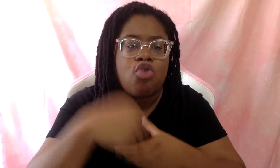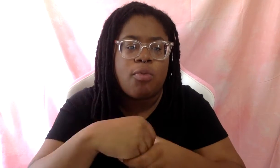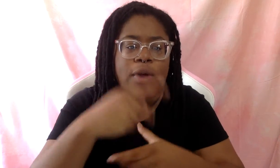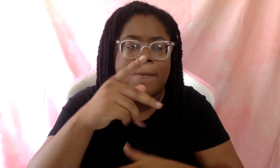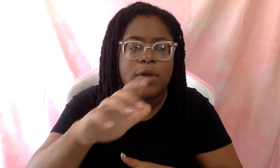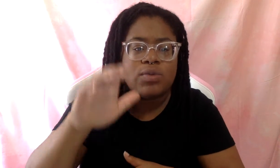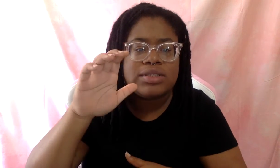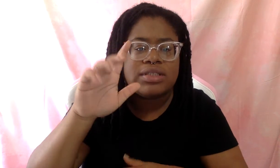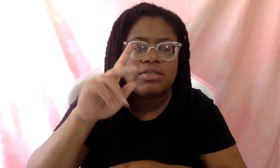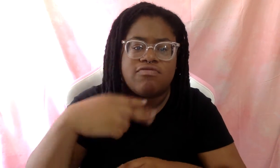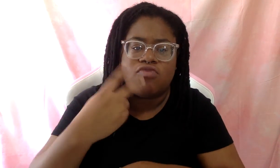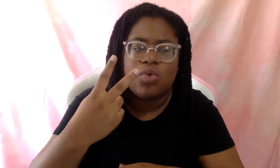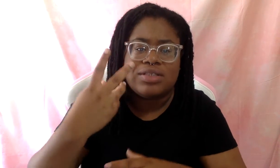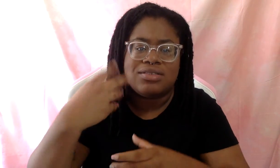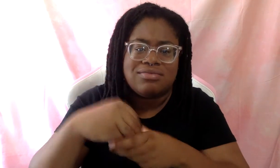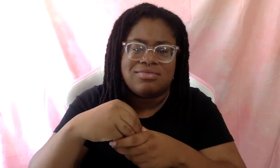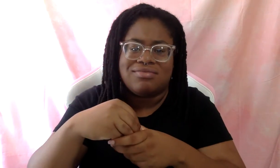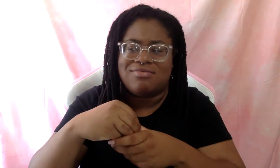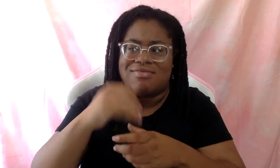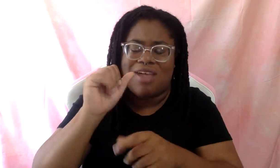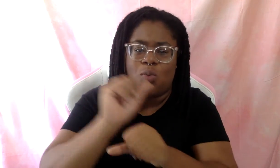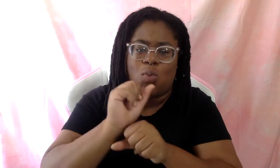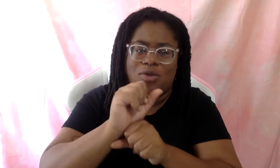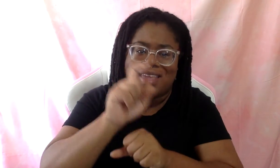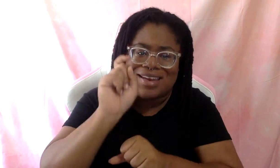voices that need to be incorporated. Um,